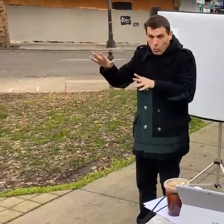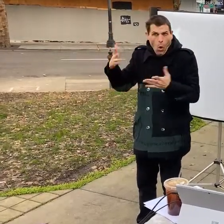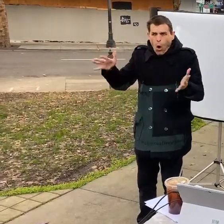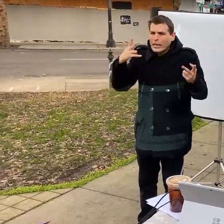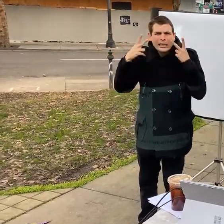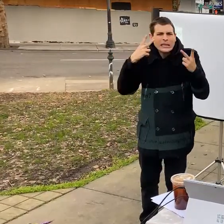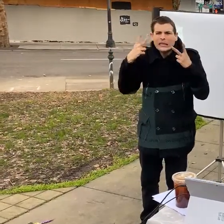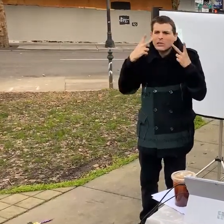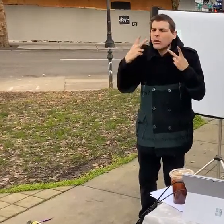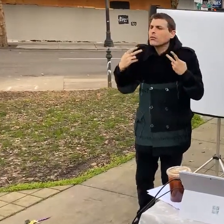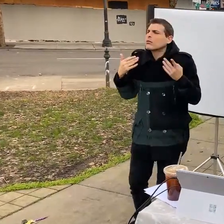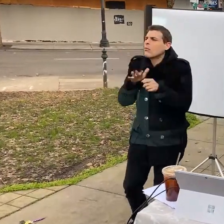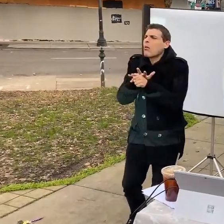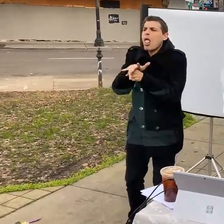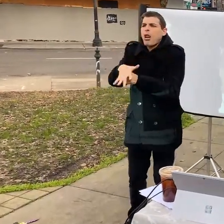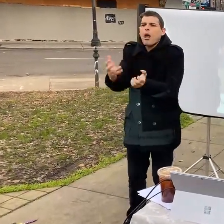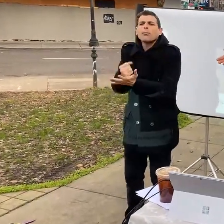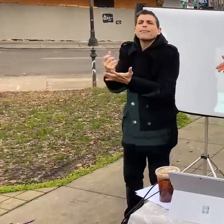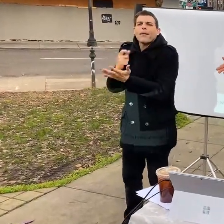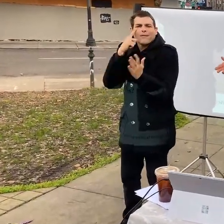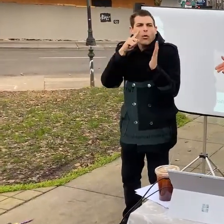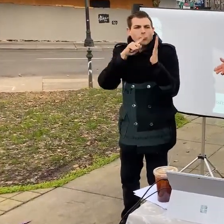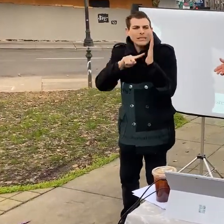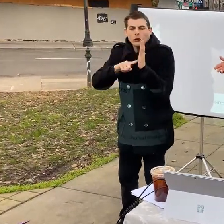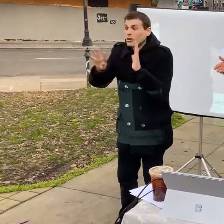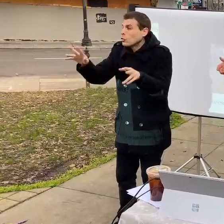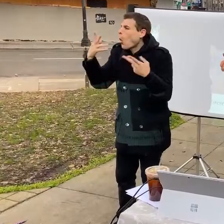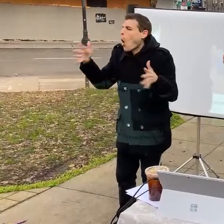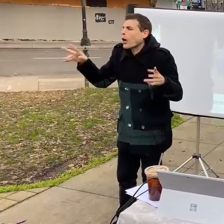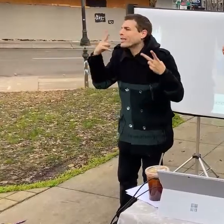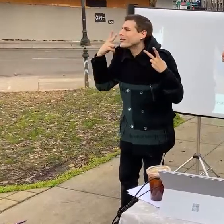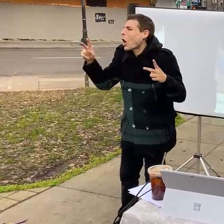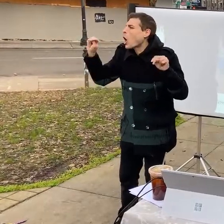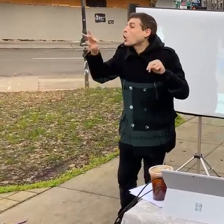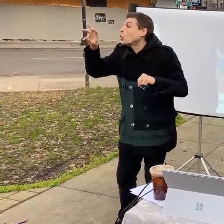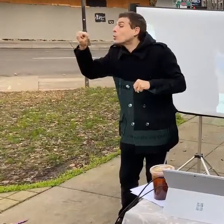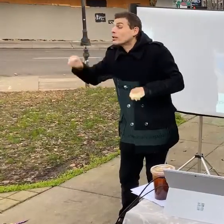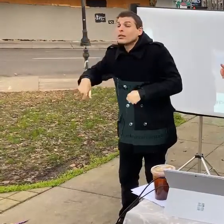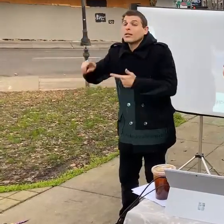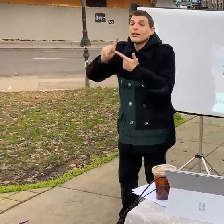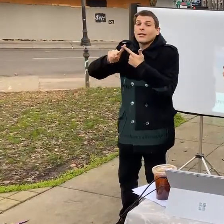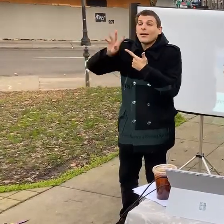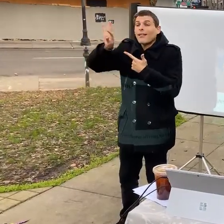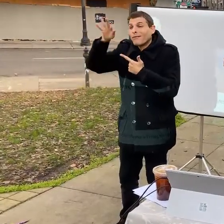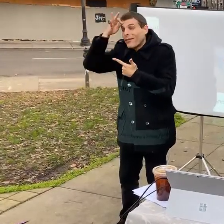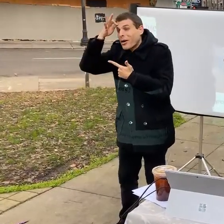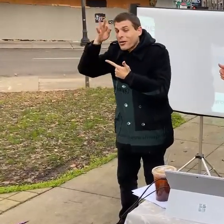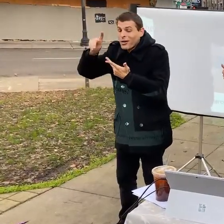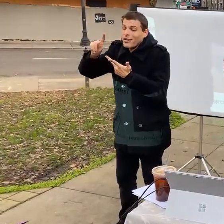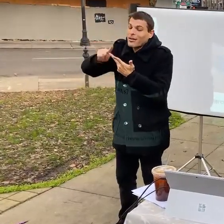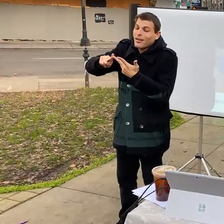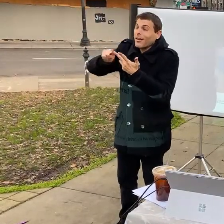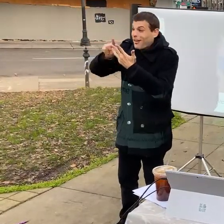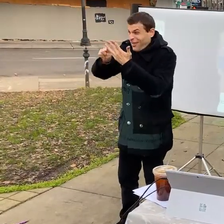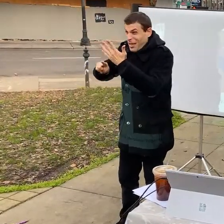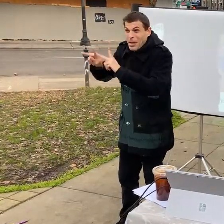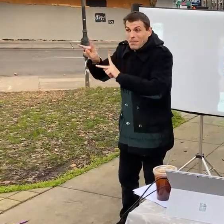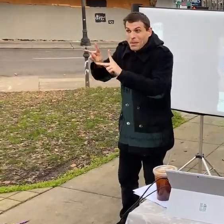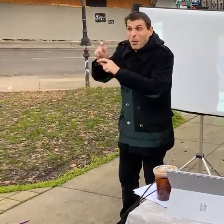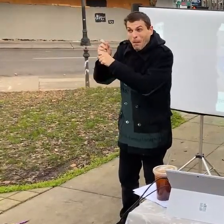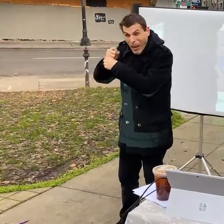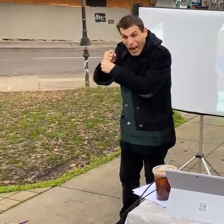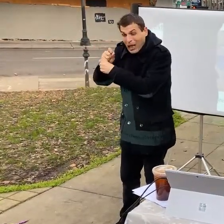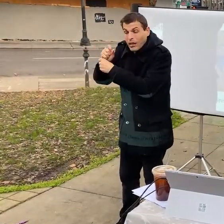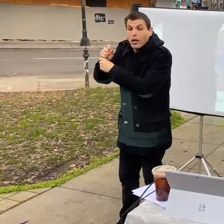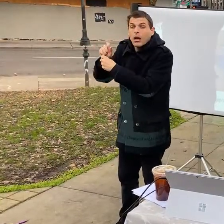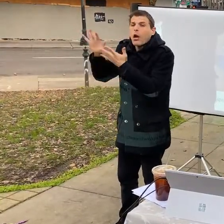using it and the standard media that are reporting it and the people who are manufacturing it are pretending as if it doesn't have